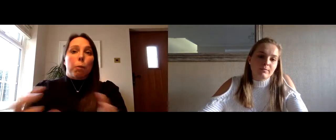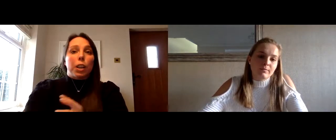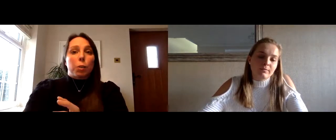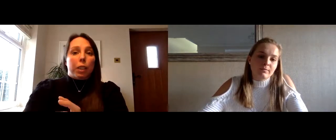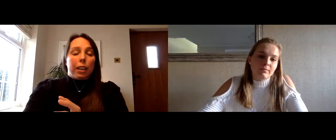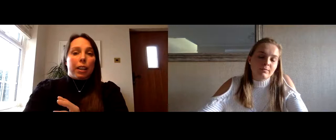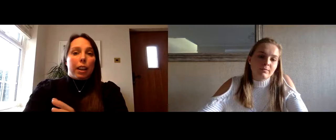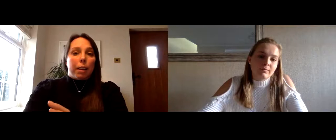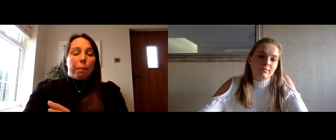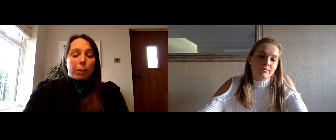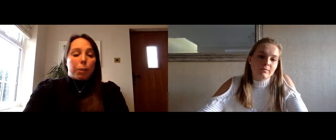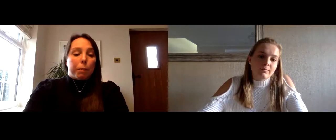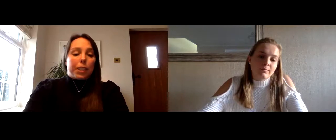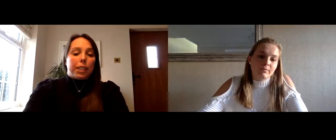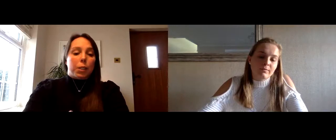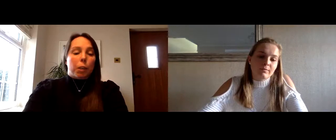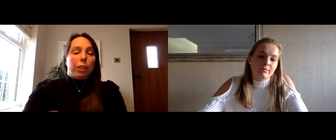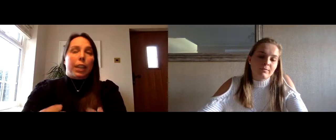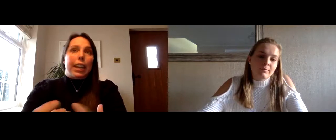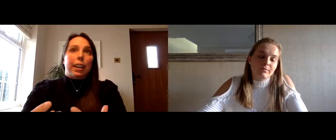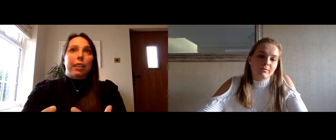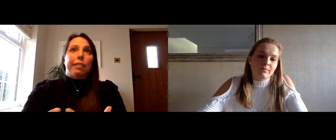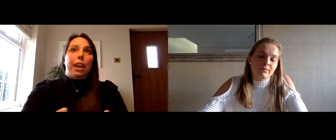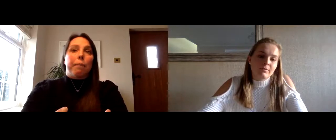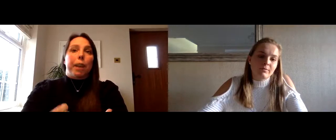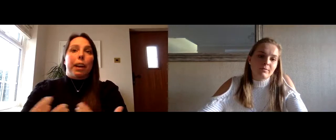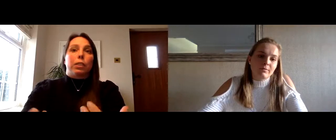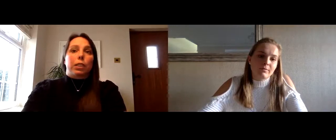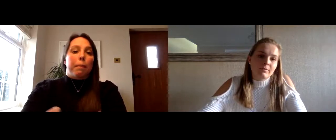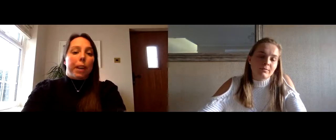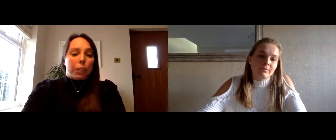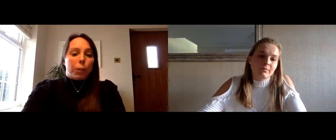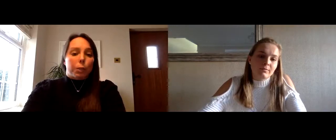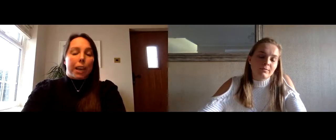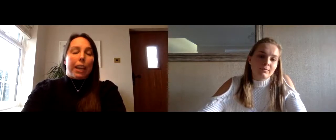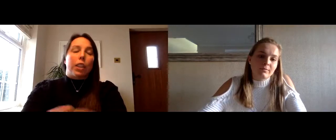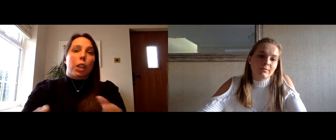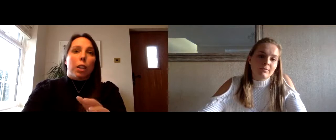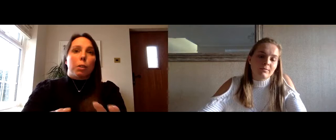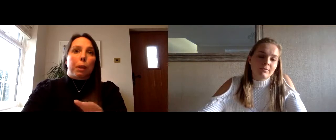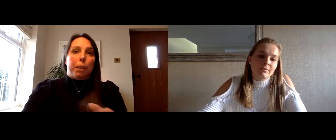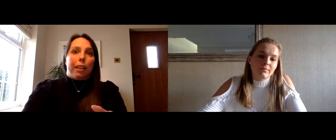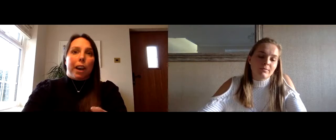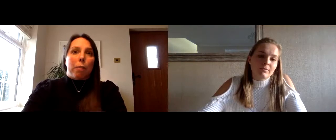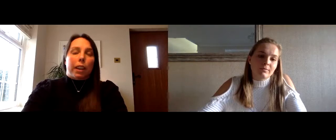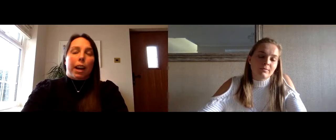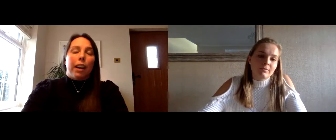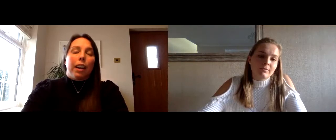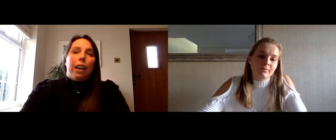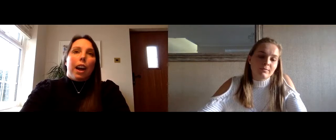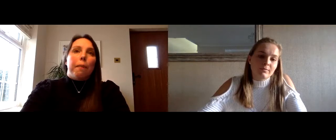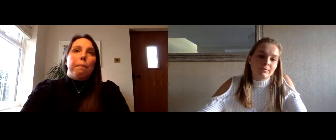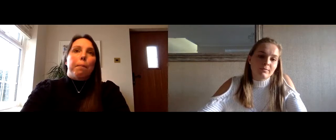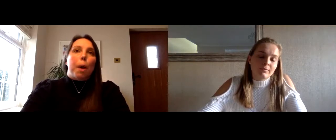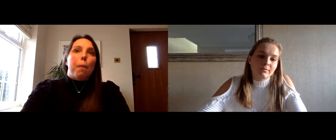brinley worked within uh better gymnastics as well so he kind of um helped and mentored me and there's loads of people that have helped that